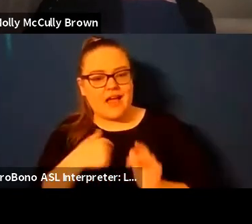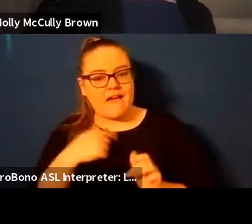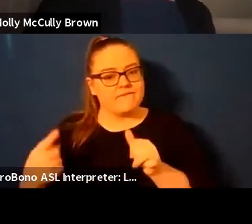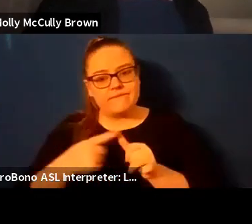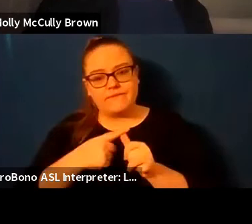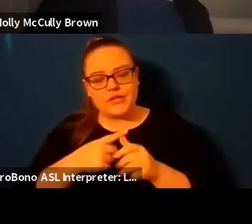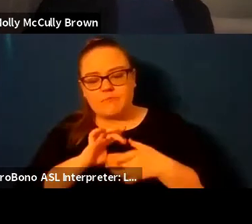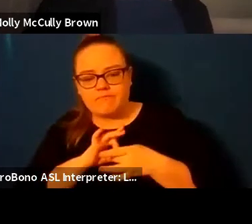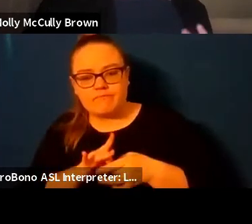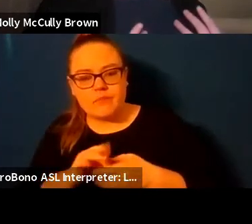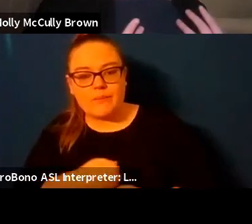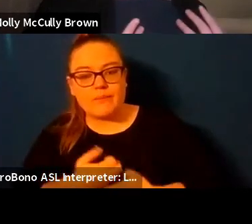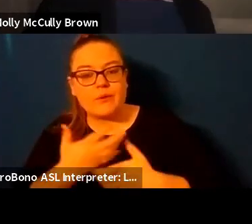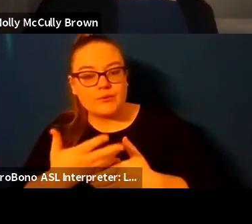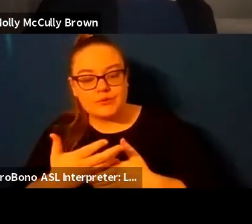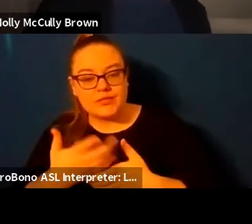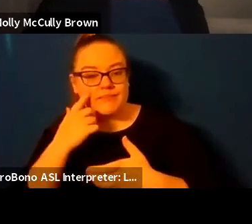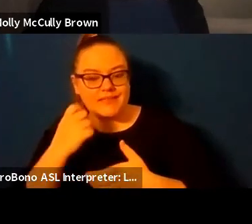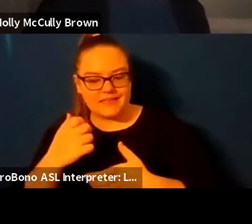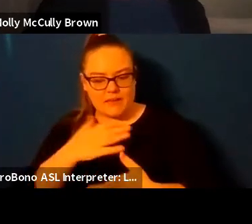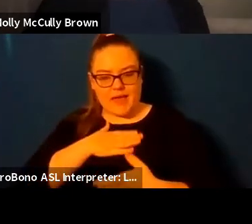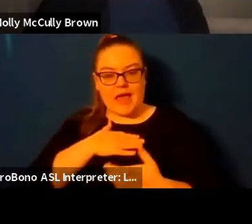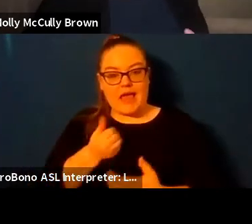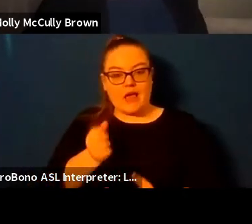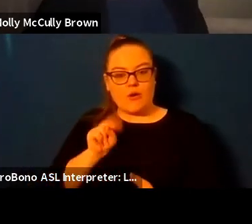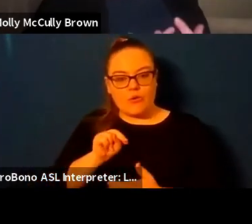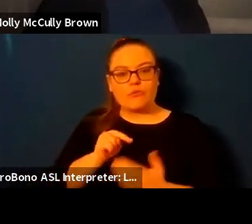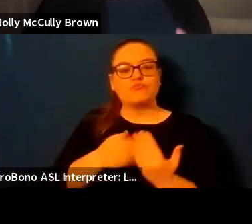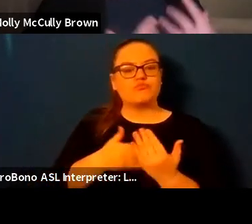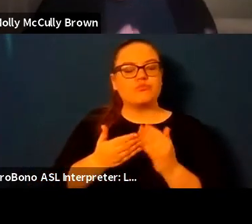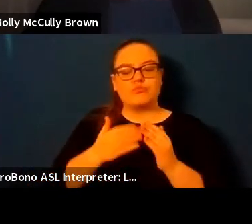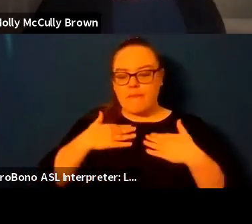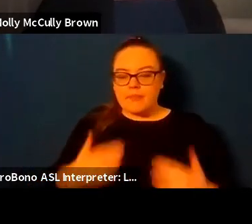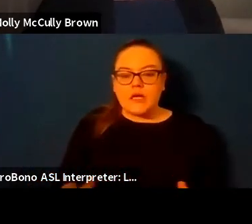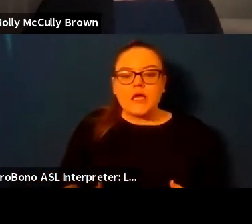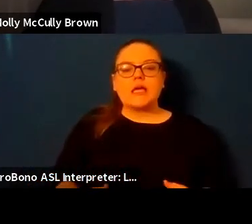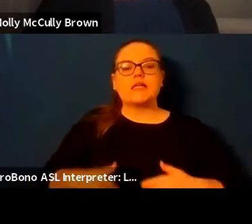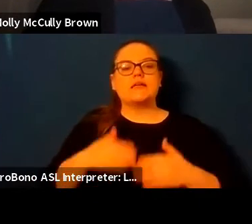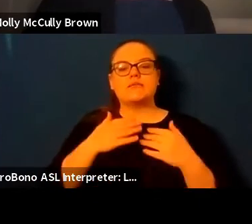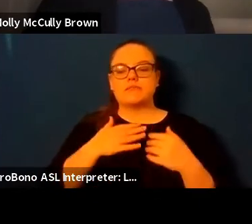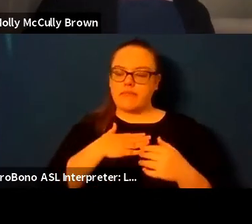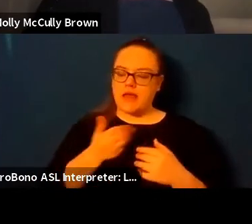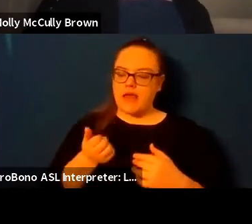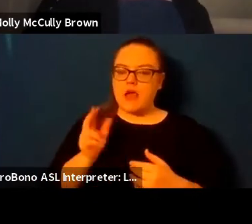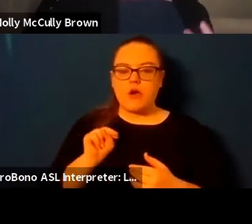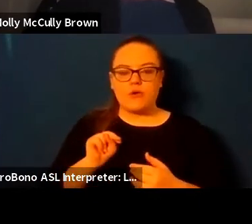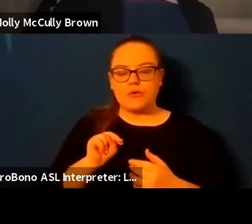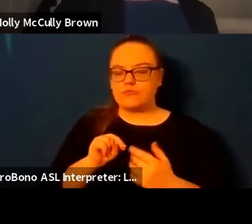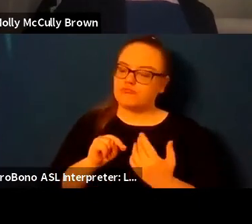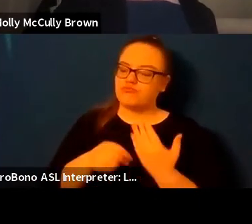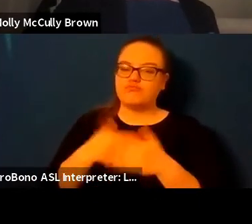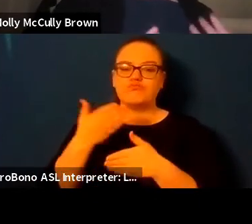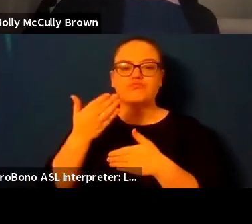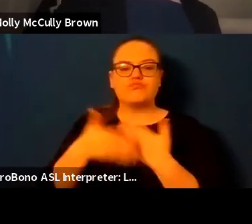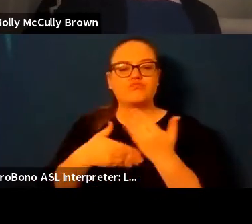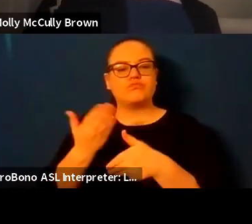a form that mirrored and rewarded my own slowness it rewarded the the time that it took me to move through the world it rewarded